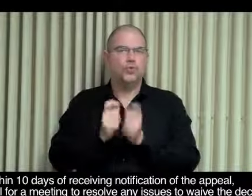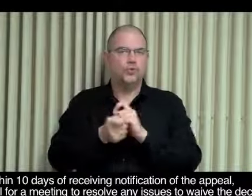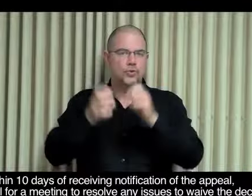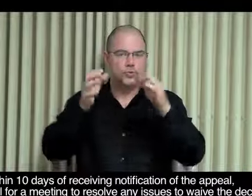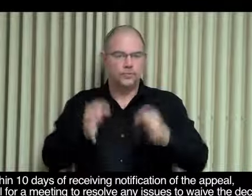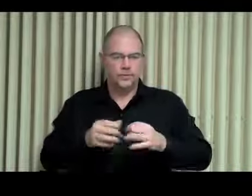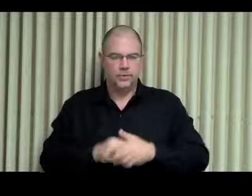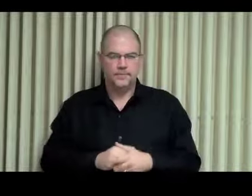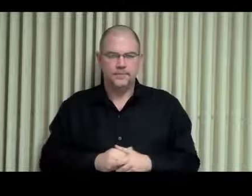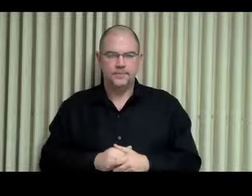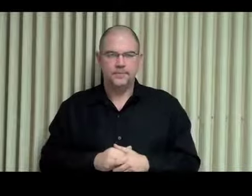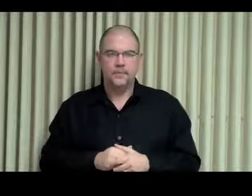decision.